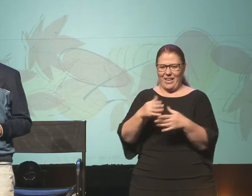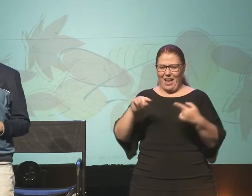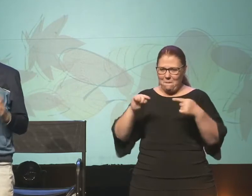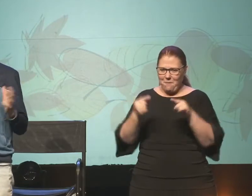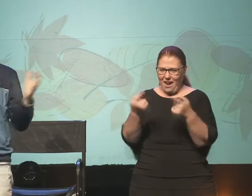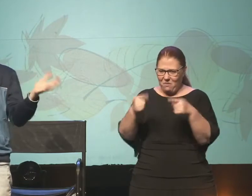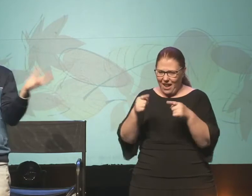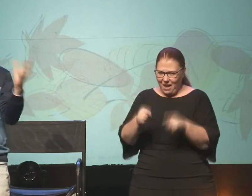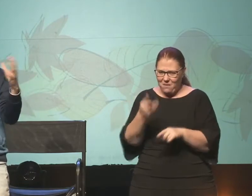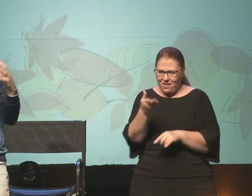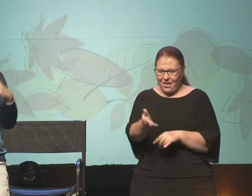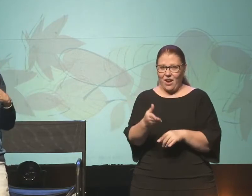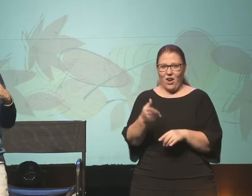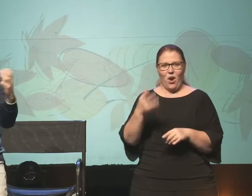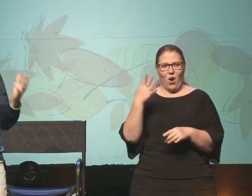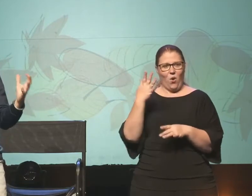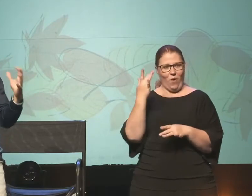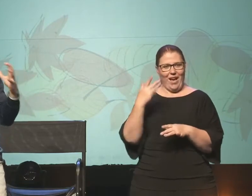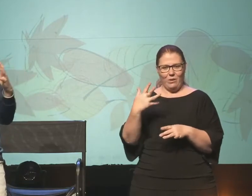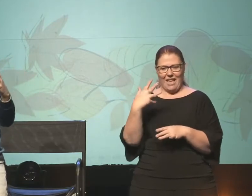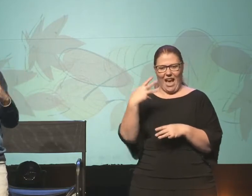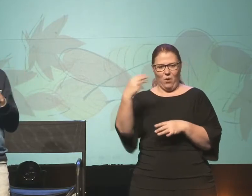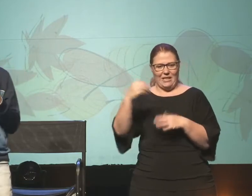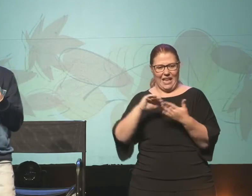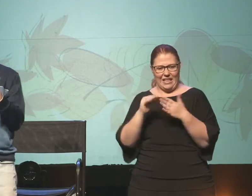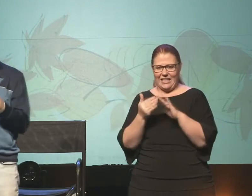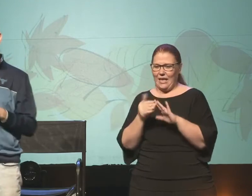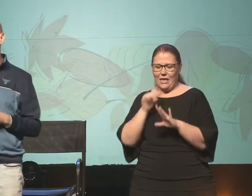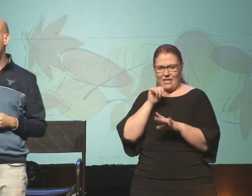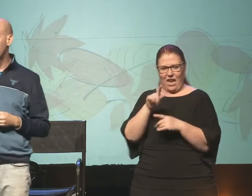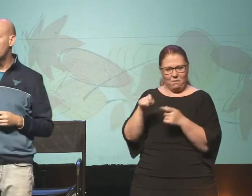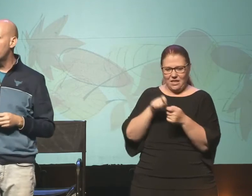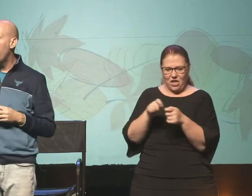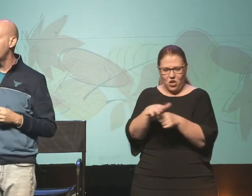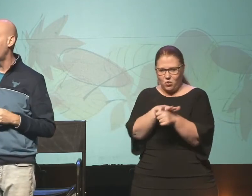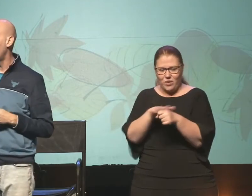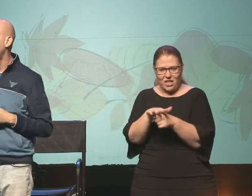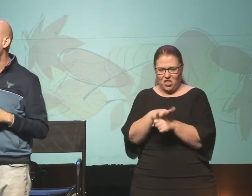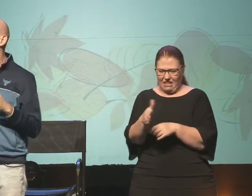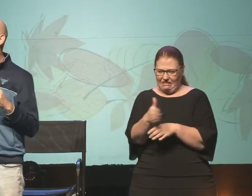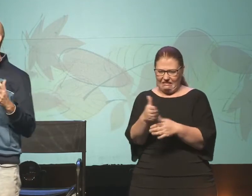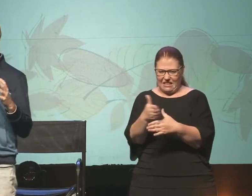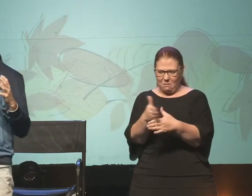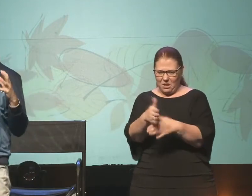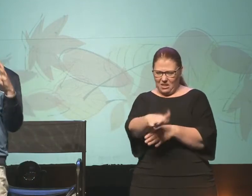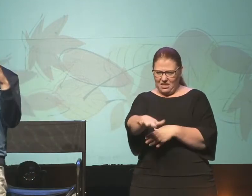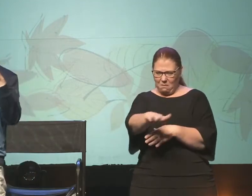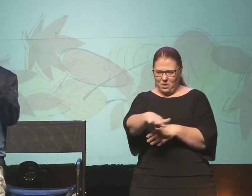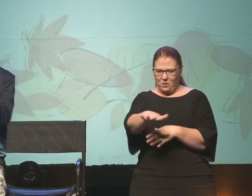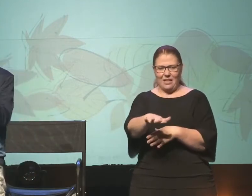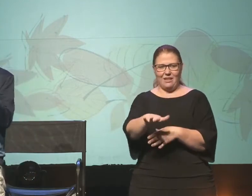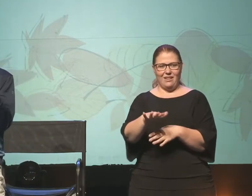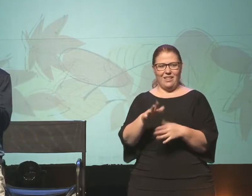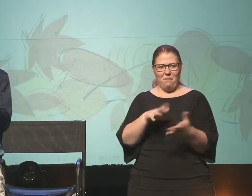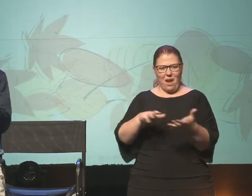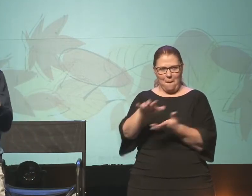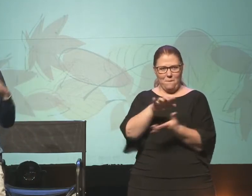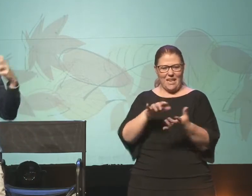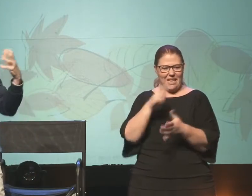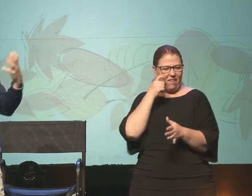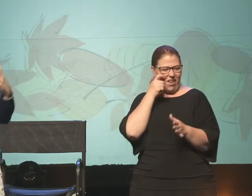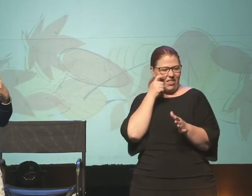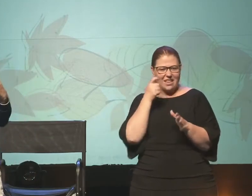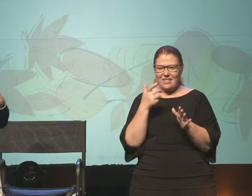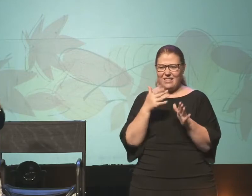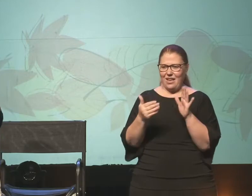because it was outside of the city. was outside of any in particular region. And so you might find like a mixing of ethnicities